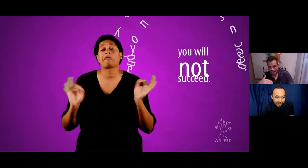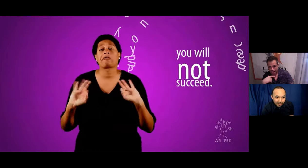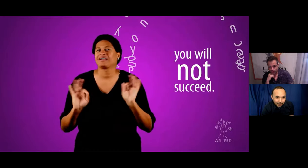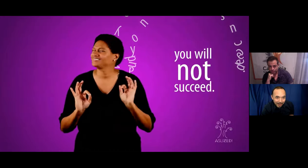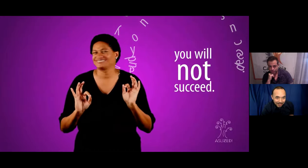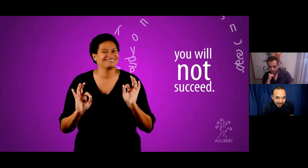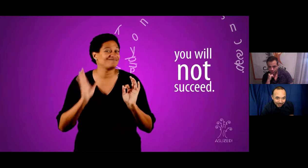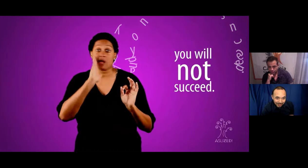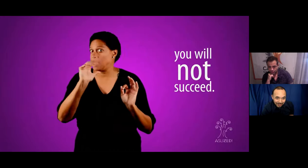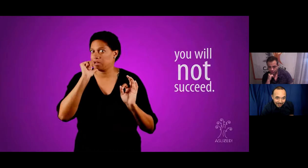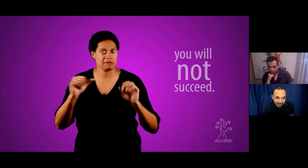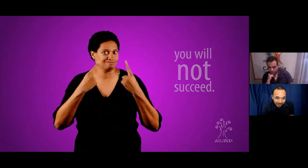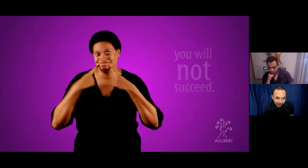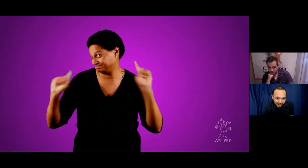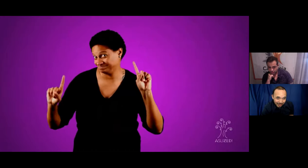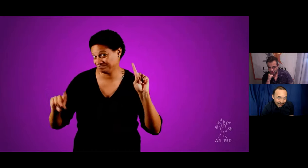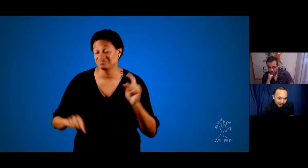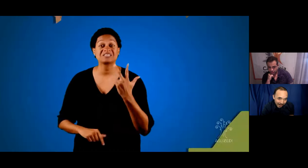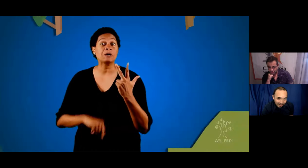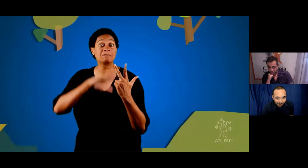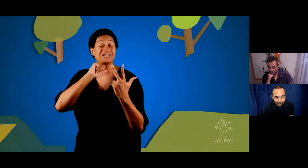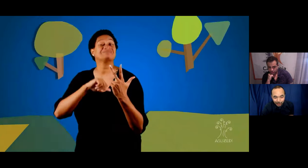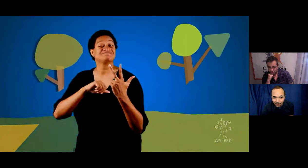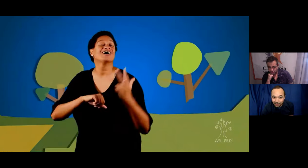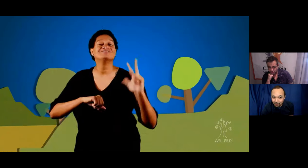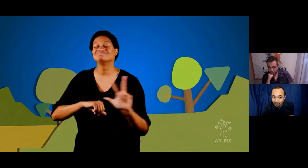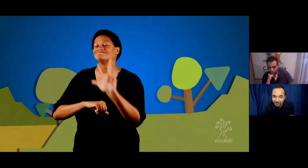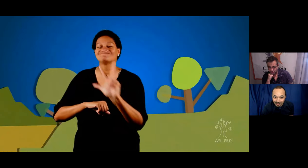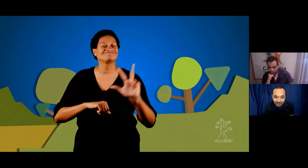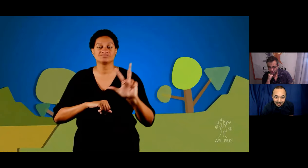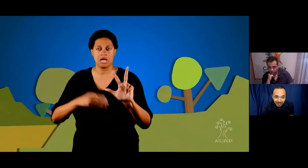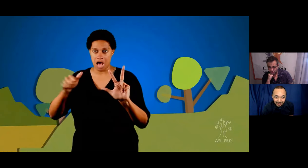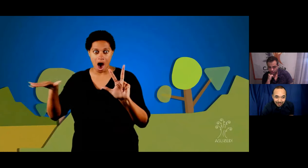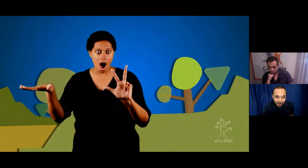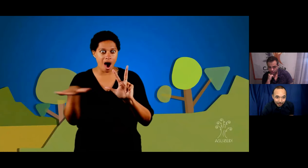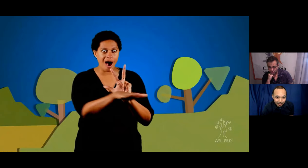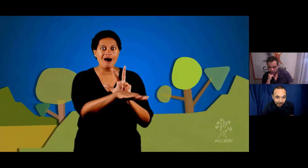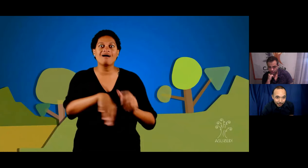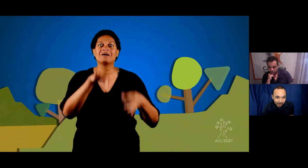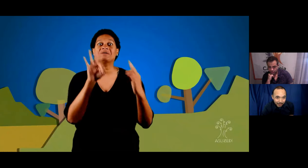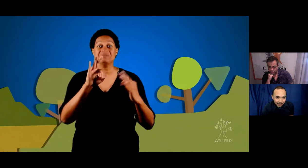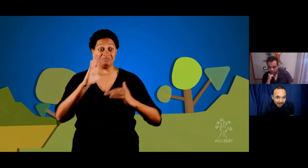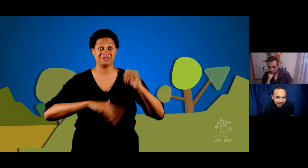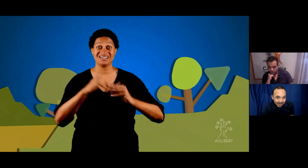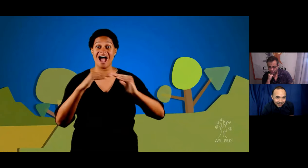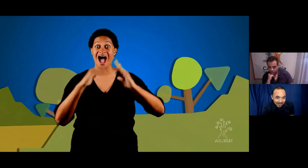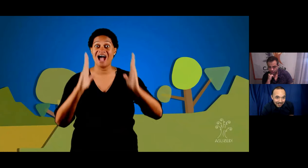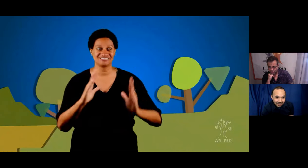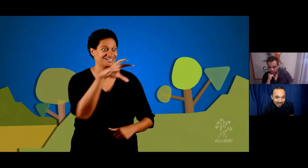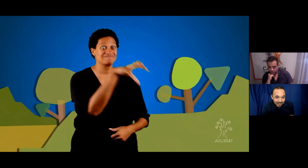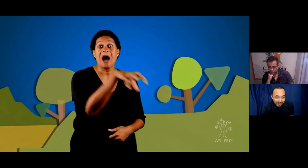Always do your best and you'll succeed. If you just hang back and don't really try, you won't succeed. So here's the three pigs.